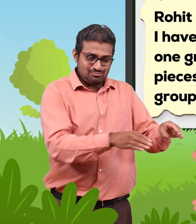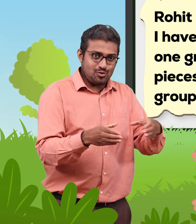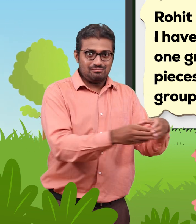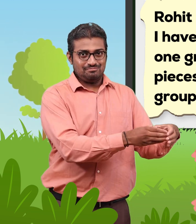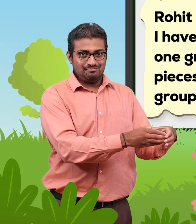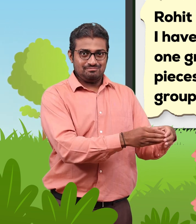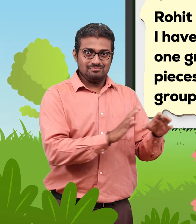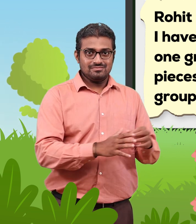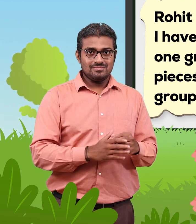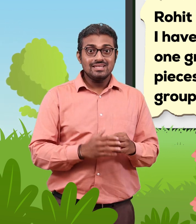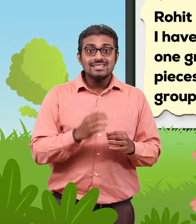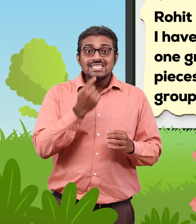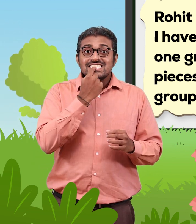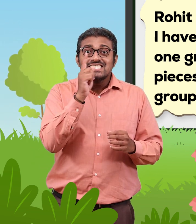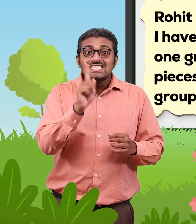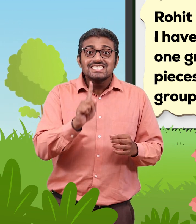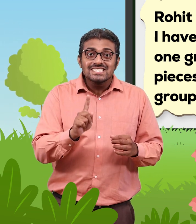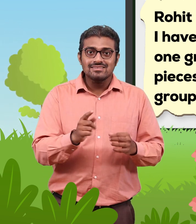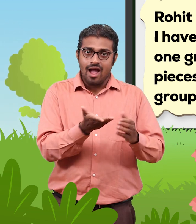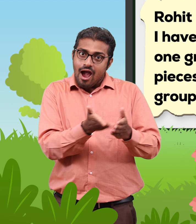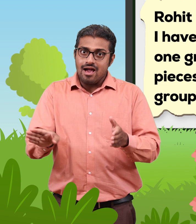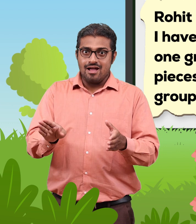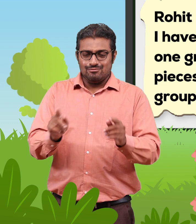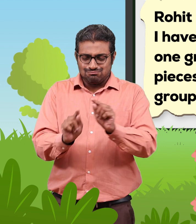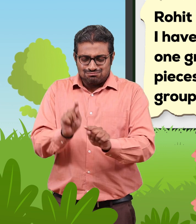another. A. How many bogey.